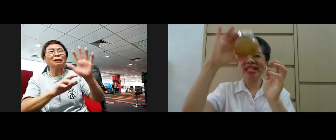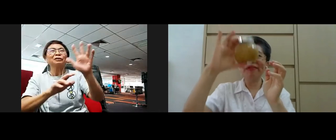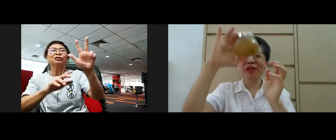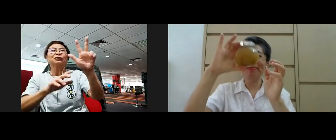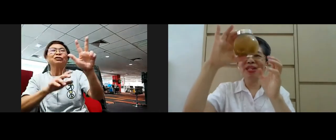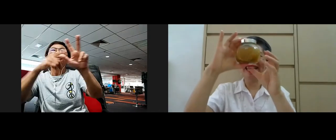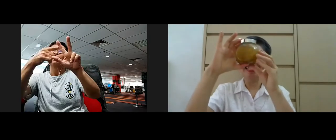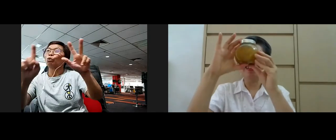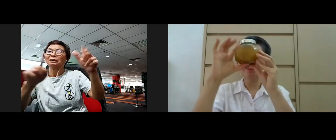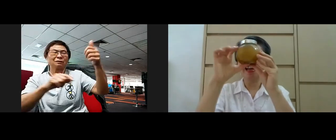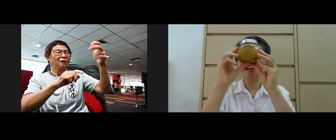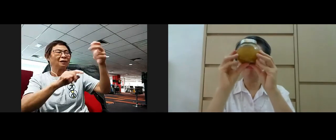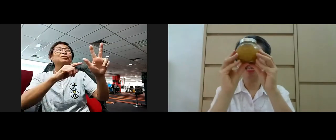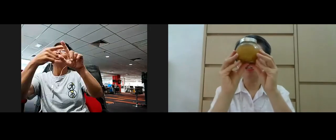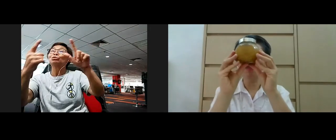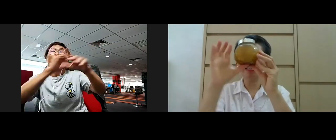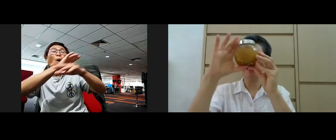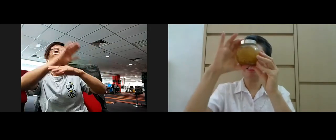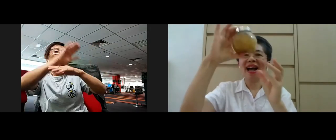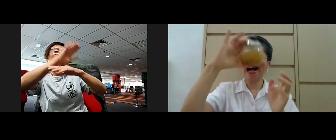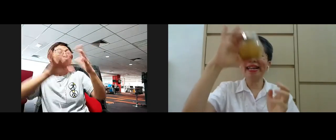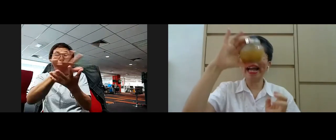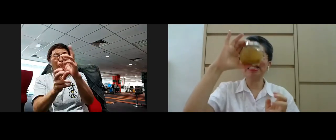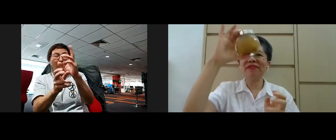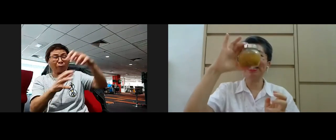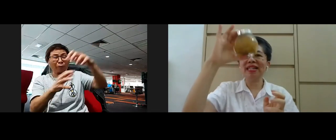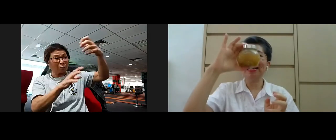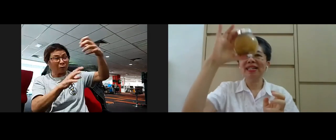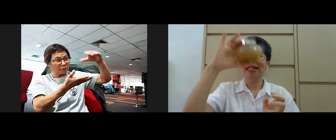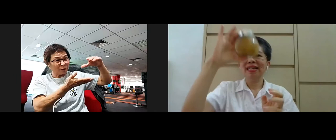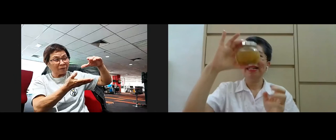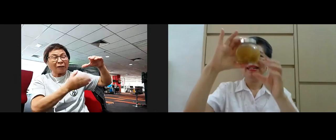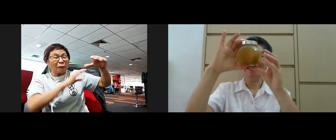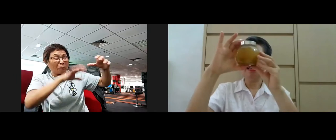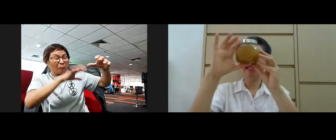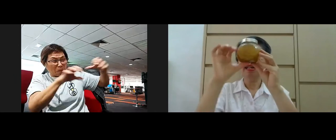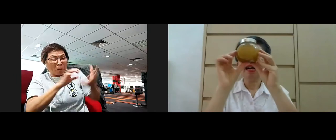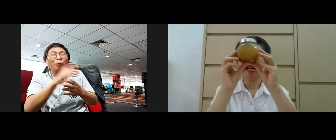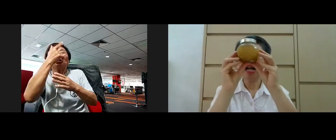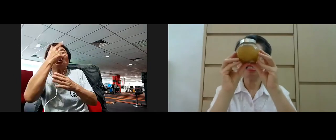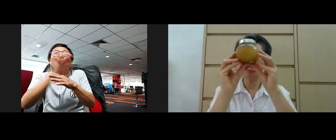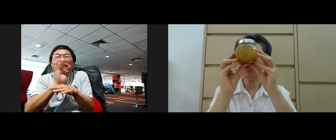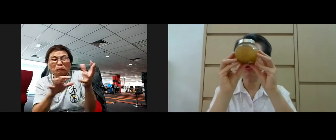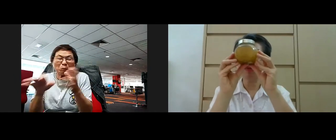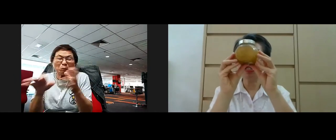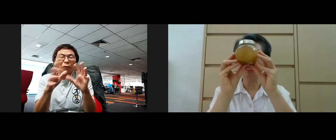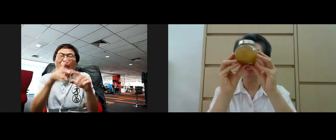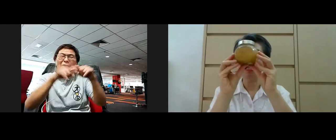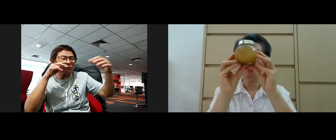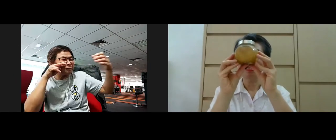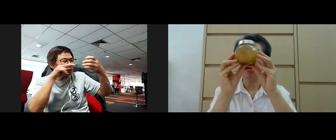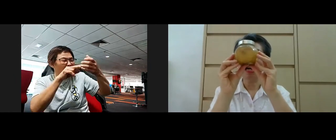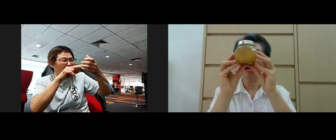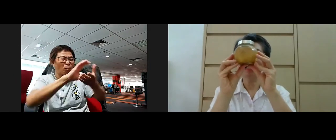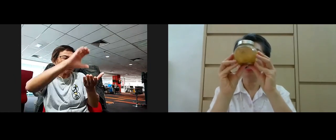evil roots if you want to put it it's all there you know when it's high activity yeah I can't see through the bottle